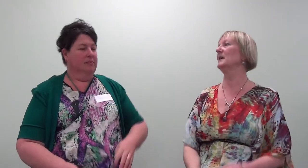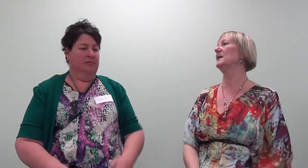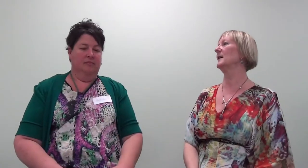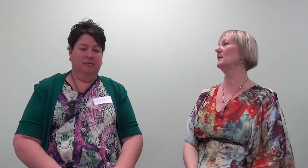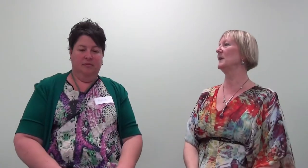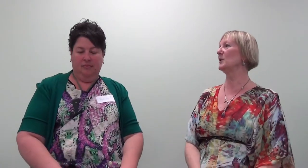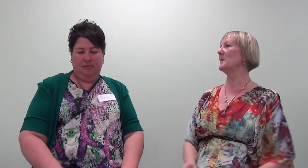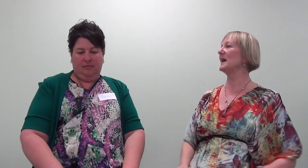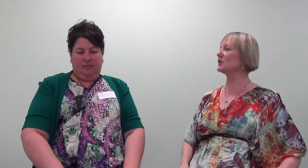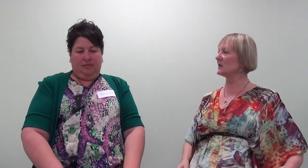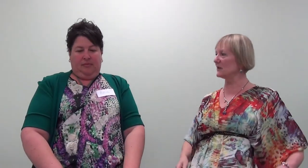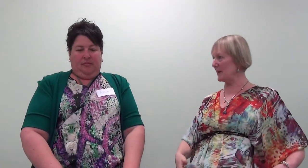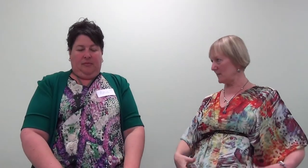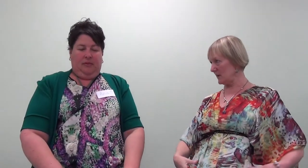I imagine the memory.